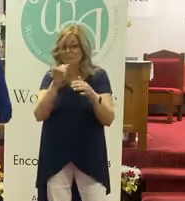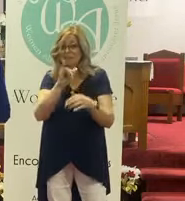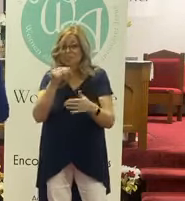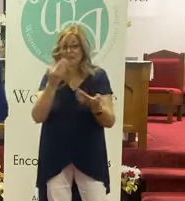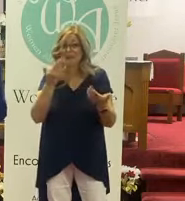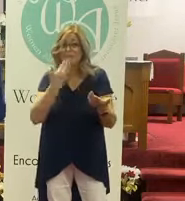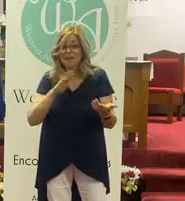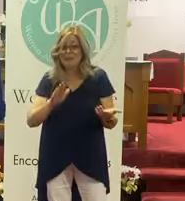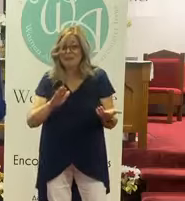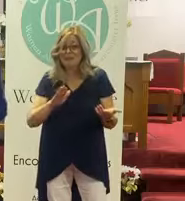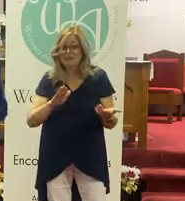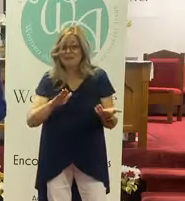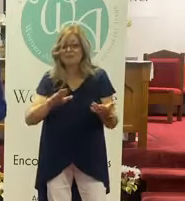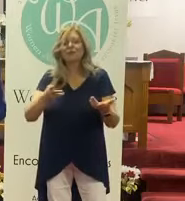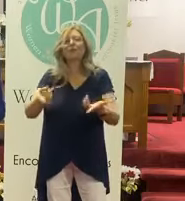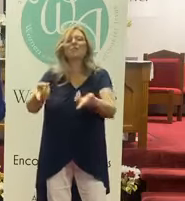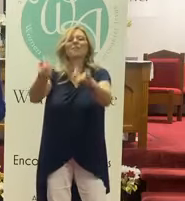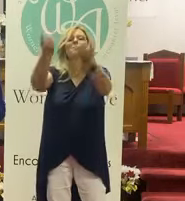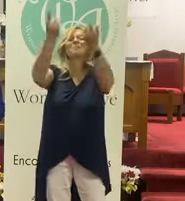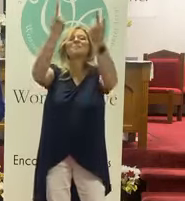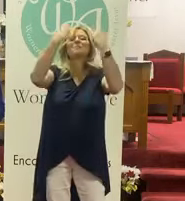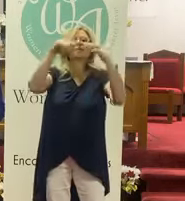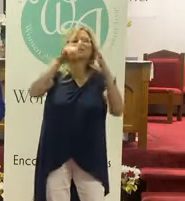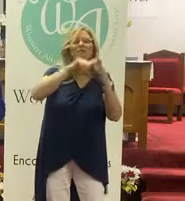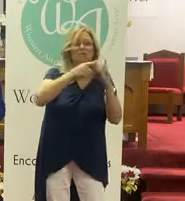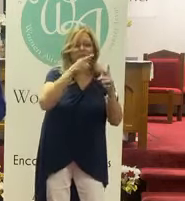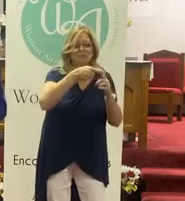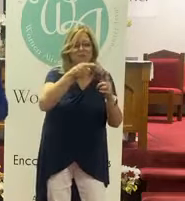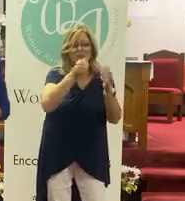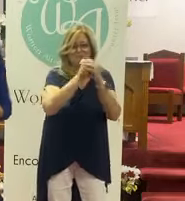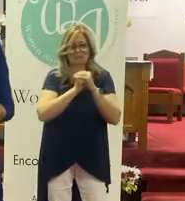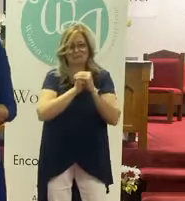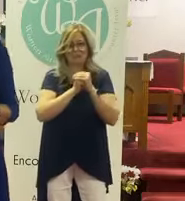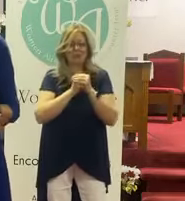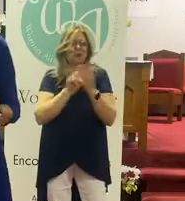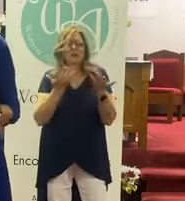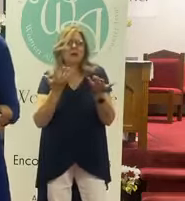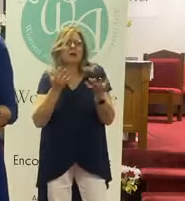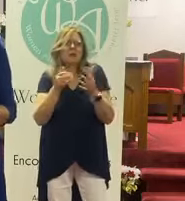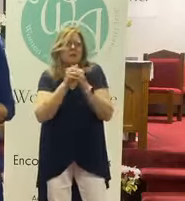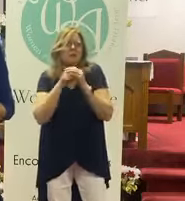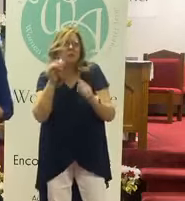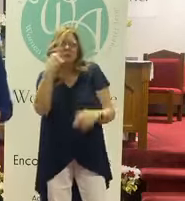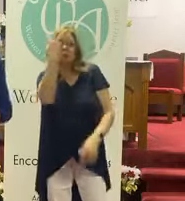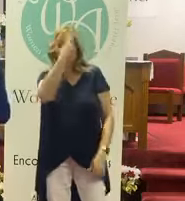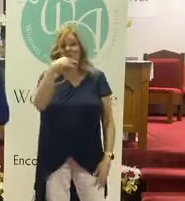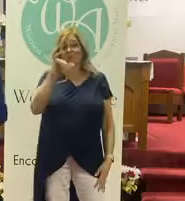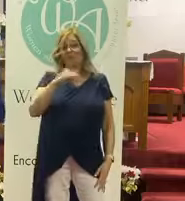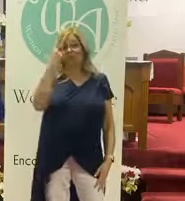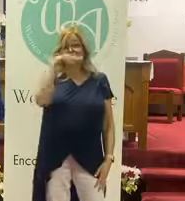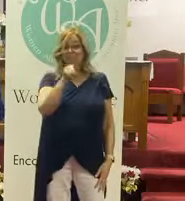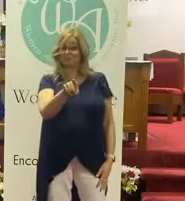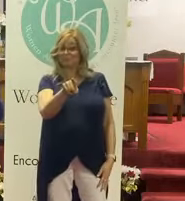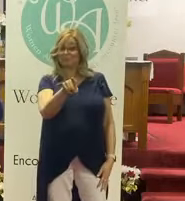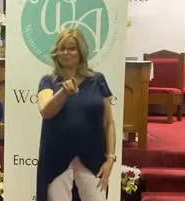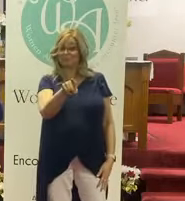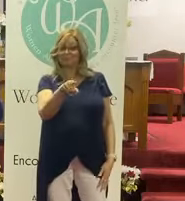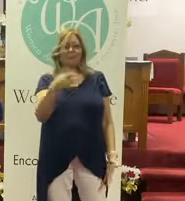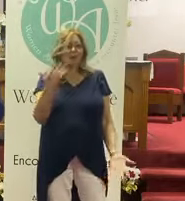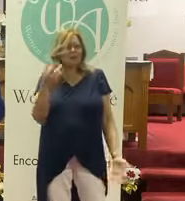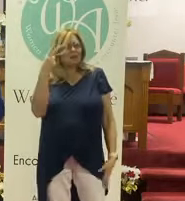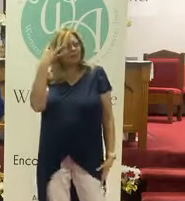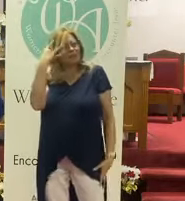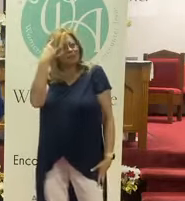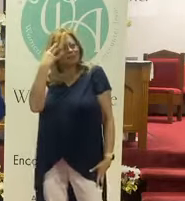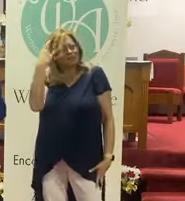as we get back into the starting point of worship? So what does worship look like for you? What do you